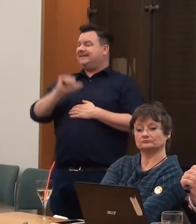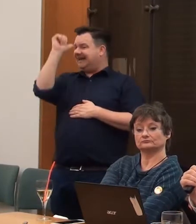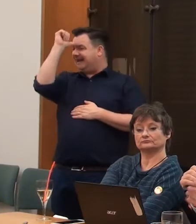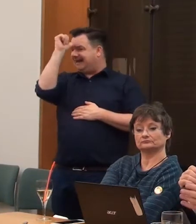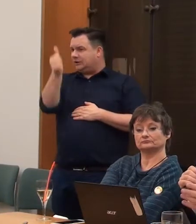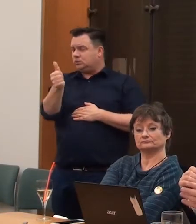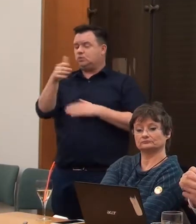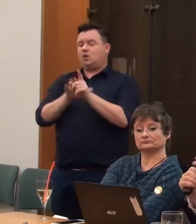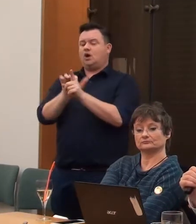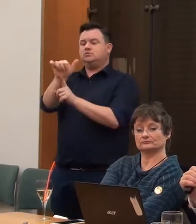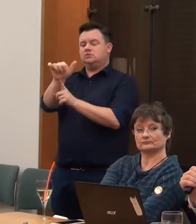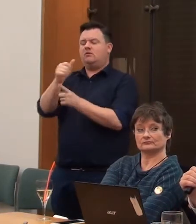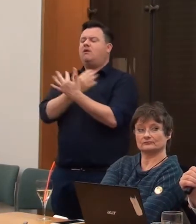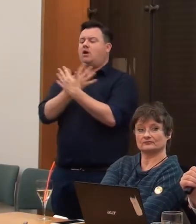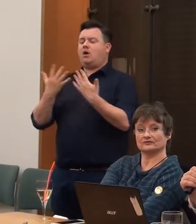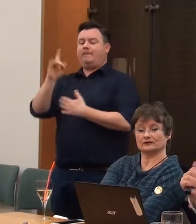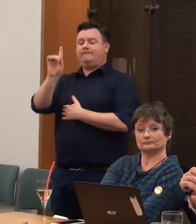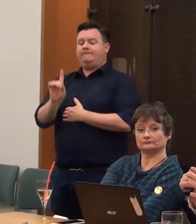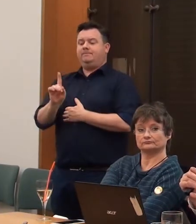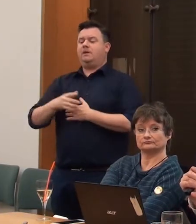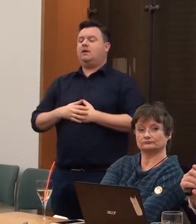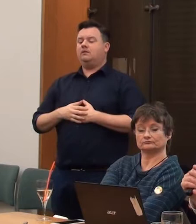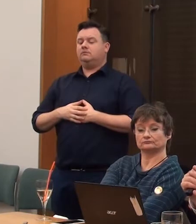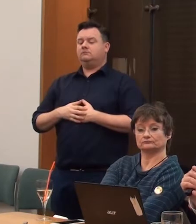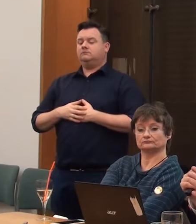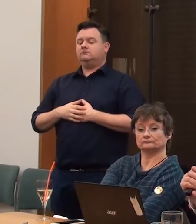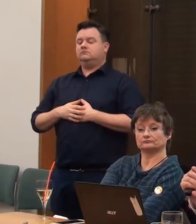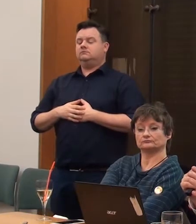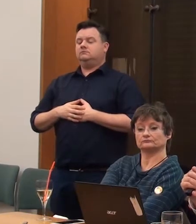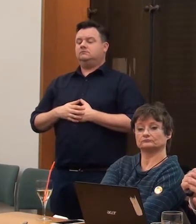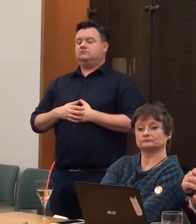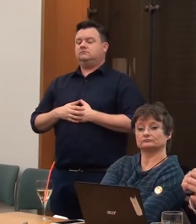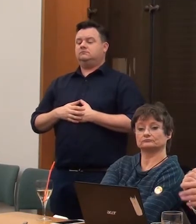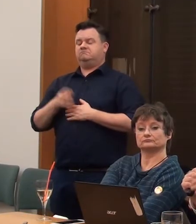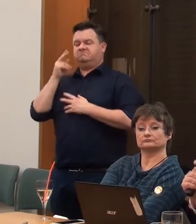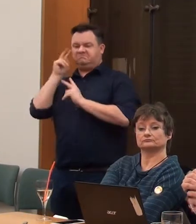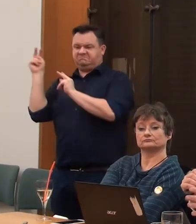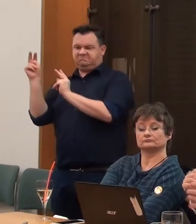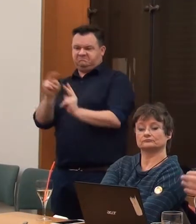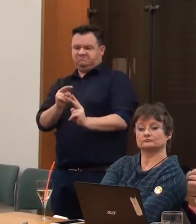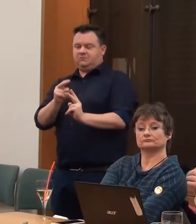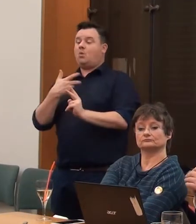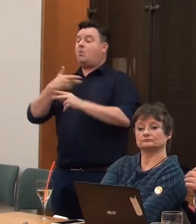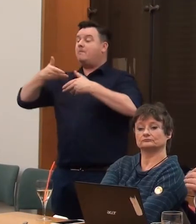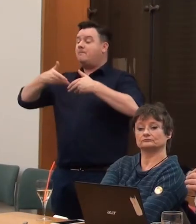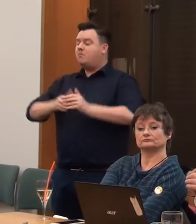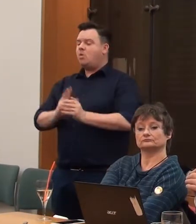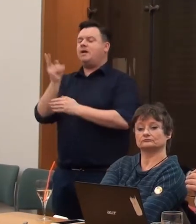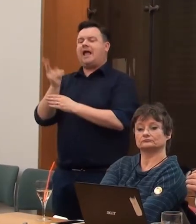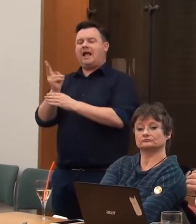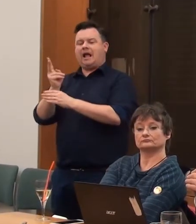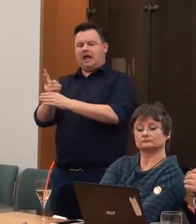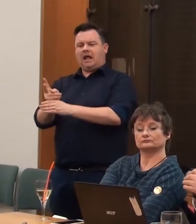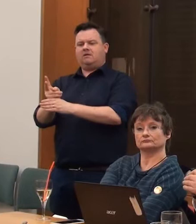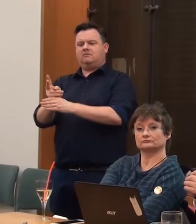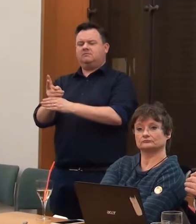there are a lot of people which, there was a view of reincarnation and therefore it didn't really